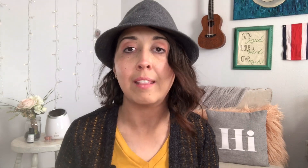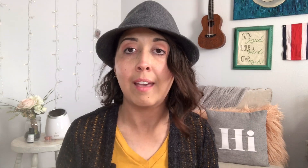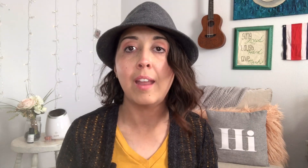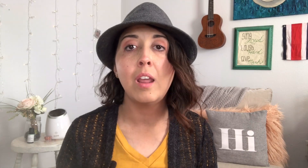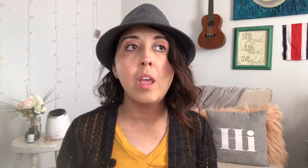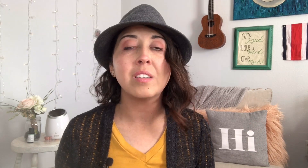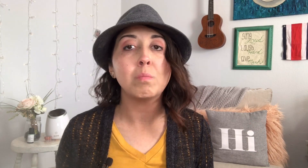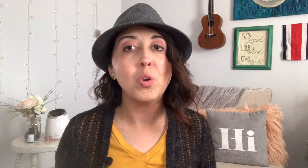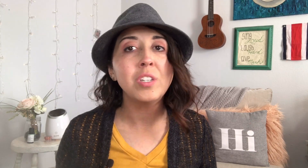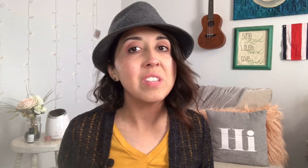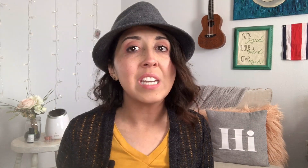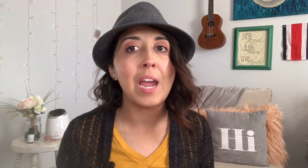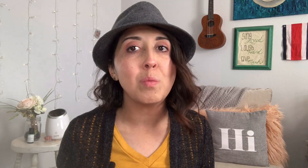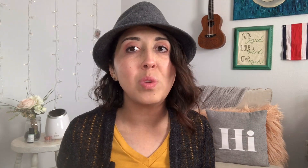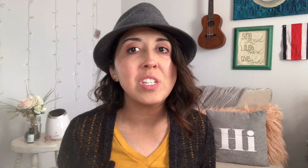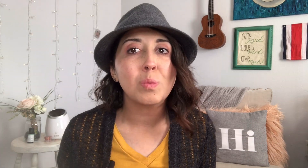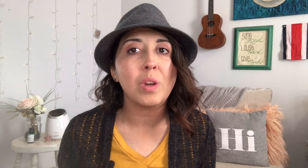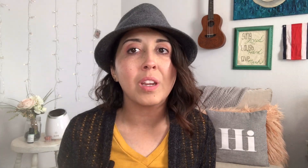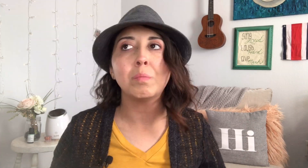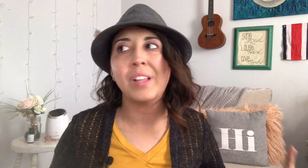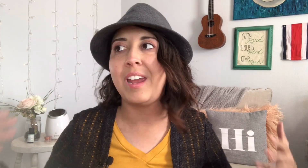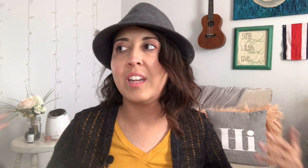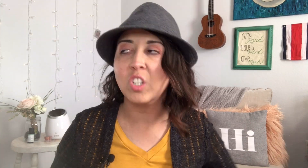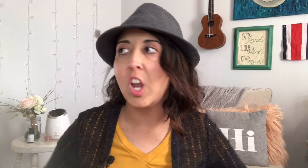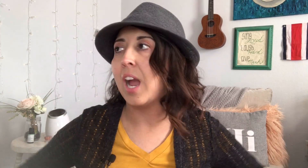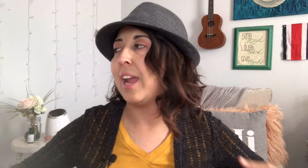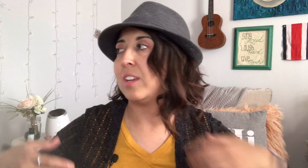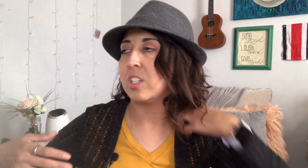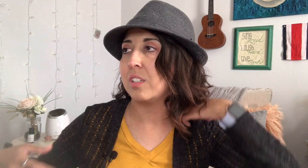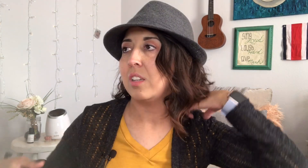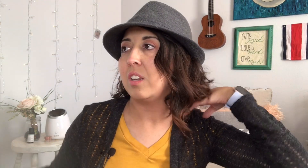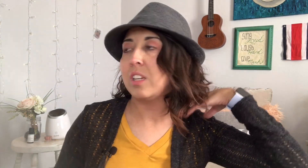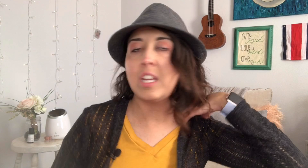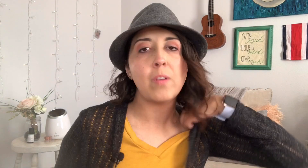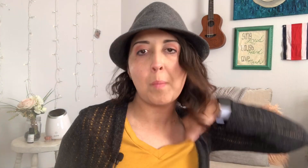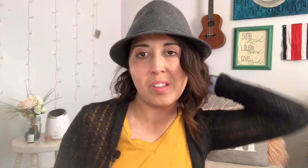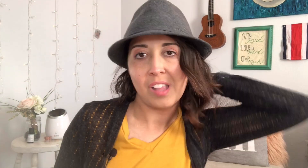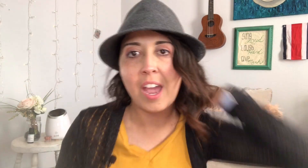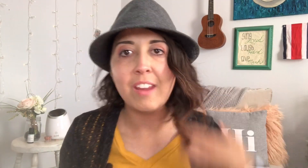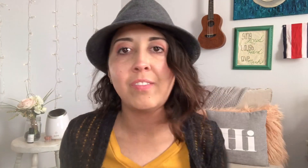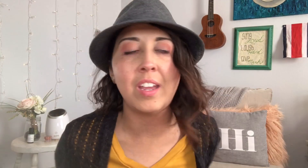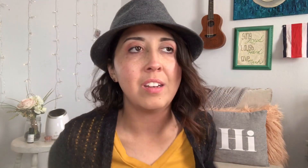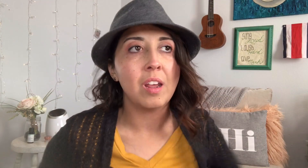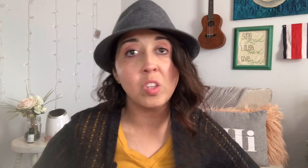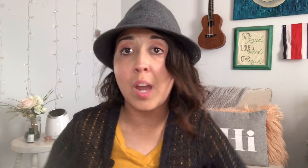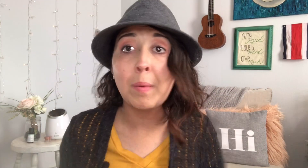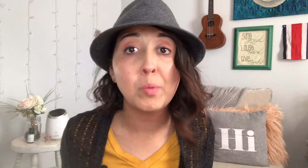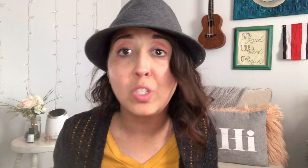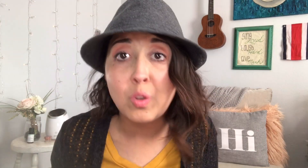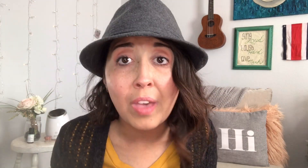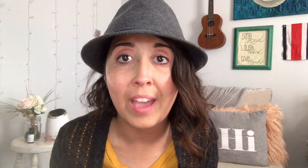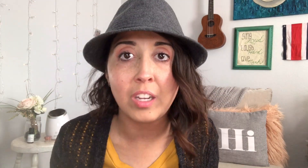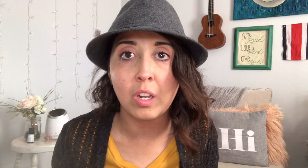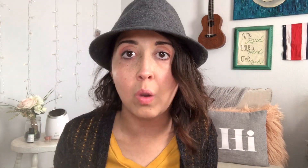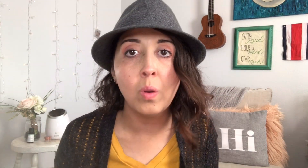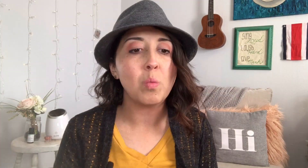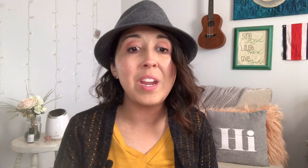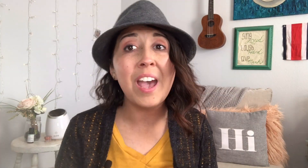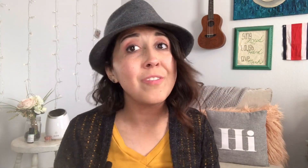that as most of the time we just want to complain and cry and just give up on life and a lot of people do that you know we have